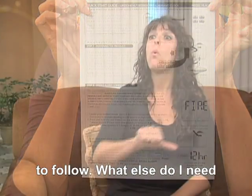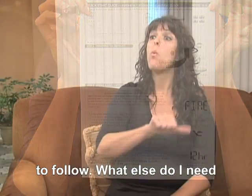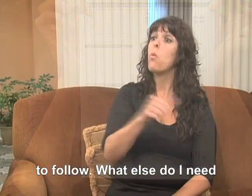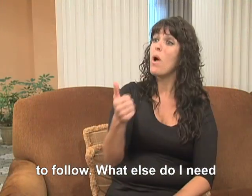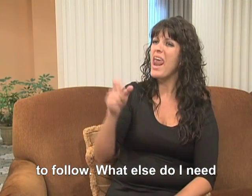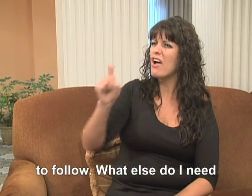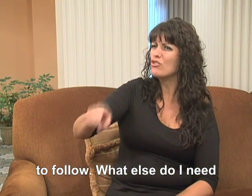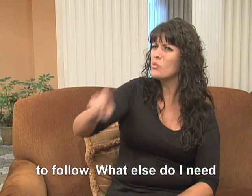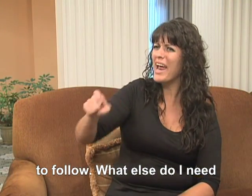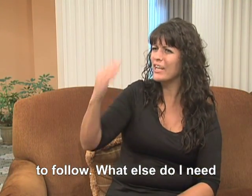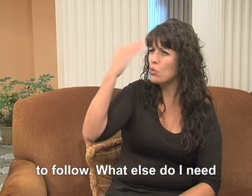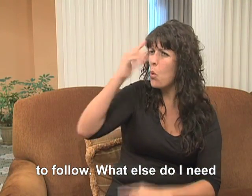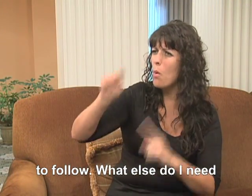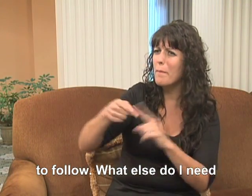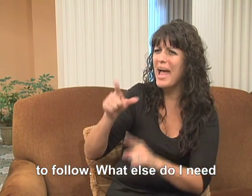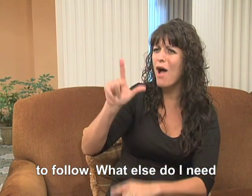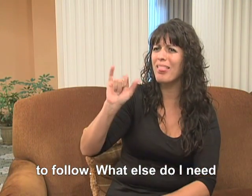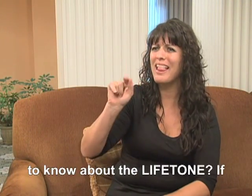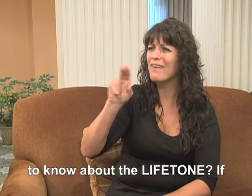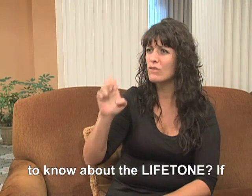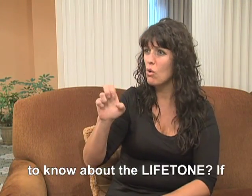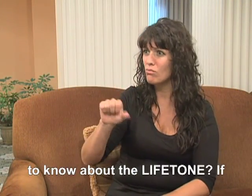What else do I need to know about the Lifetone?